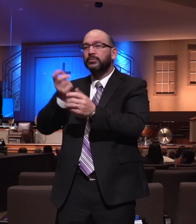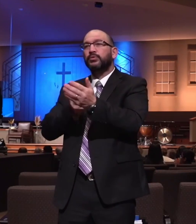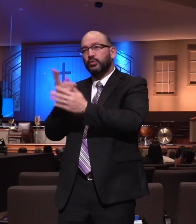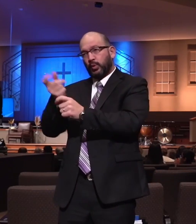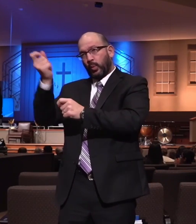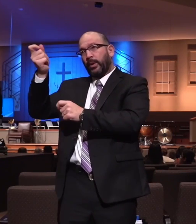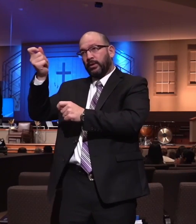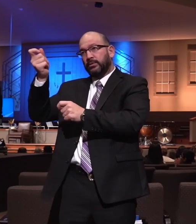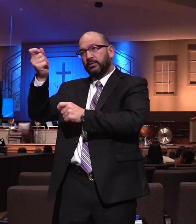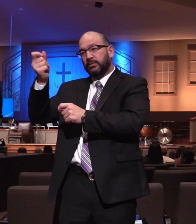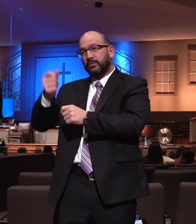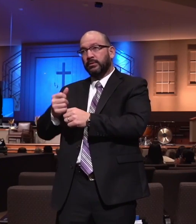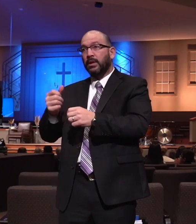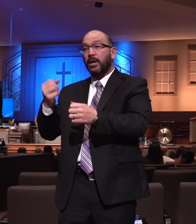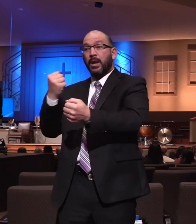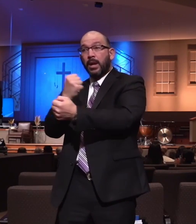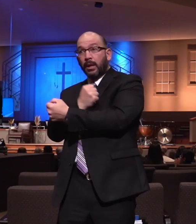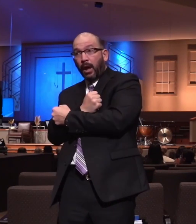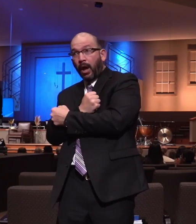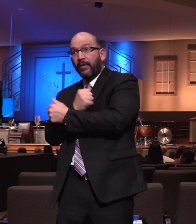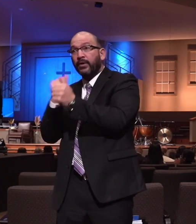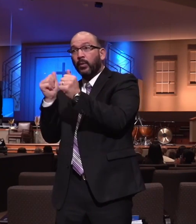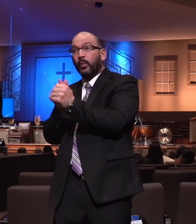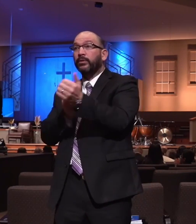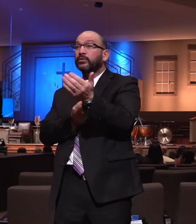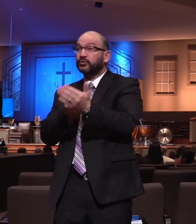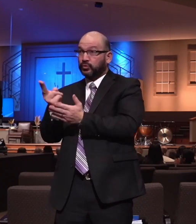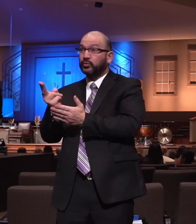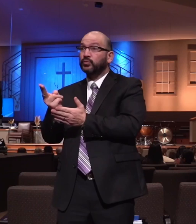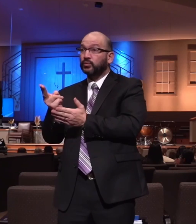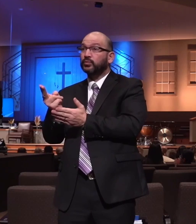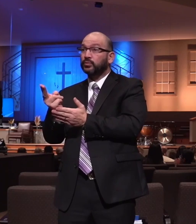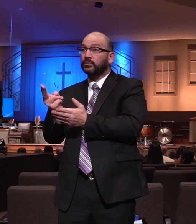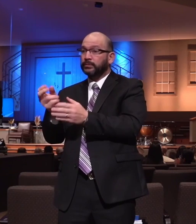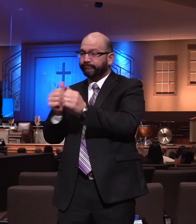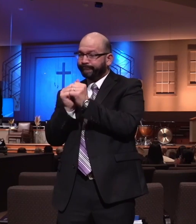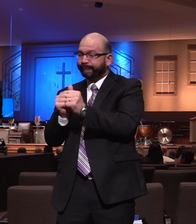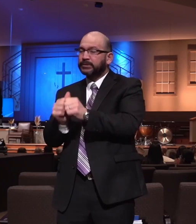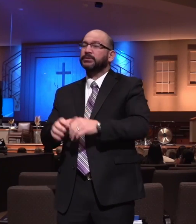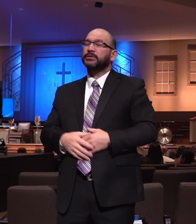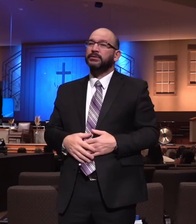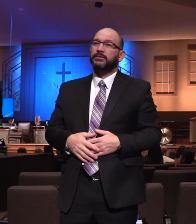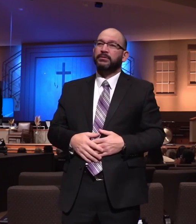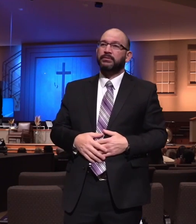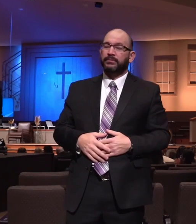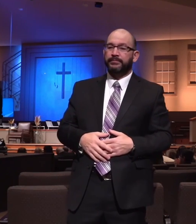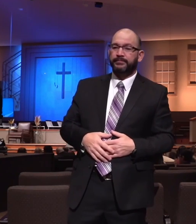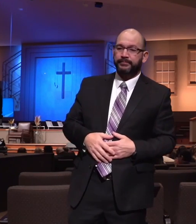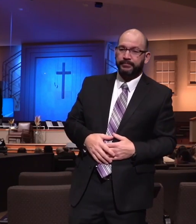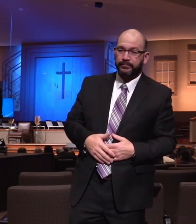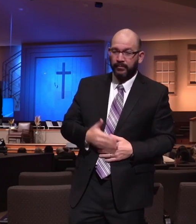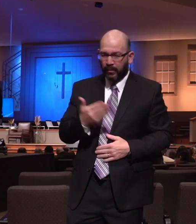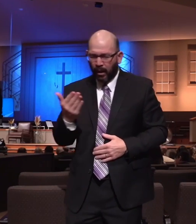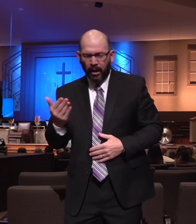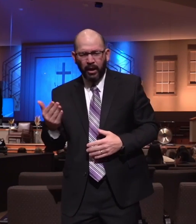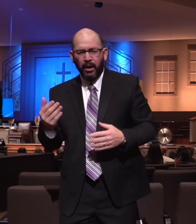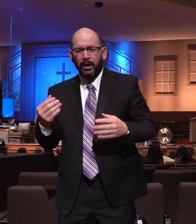Love without truth is not going to take you where you need to go. So here it says they were abounding. Their love was